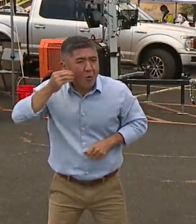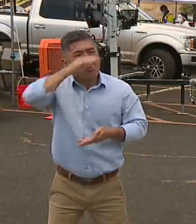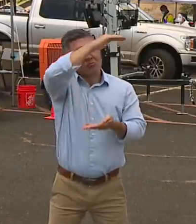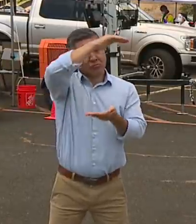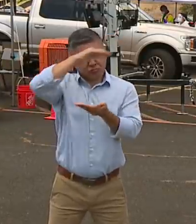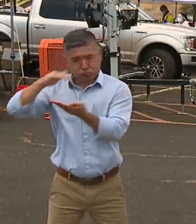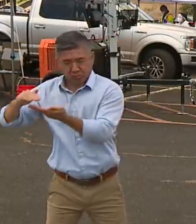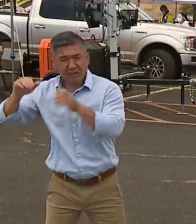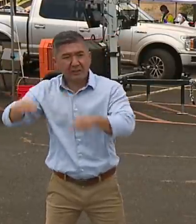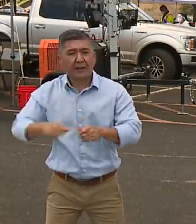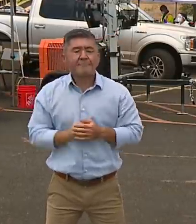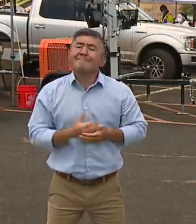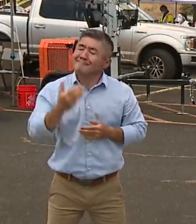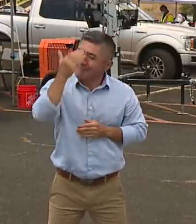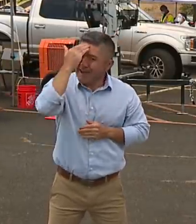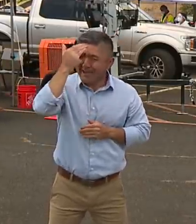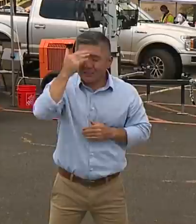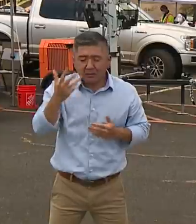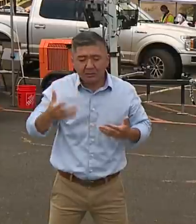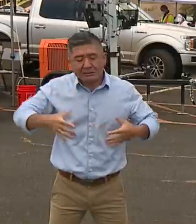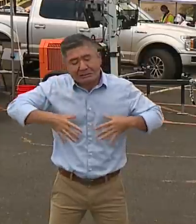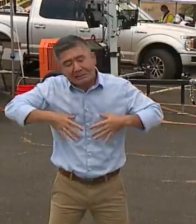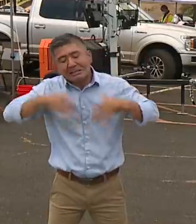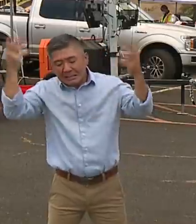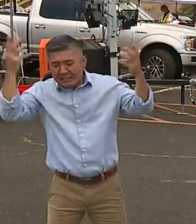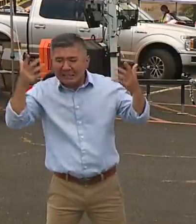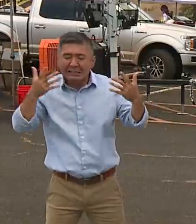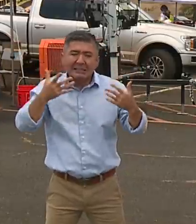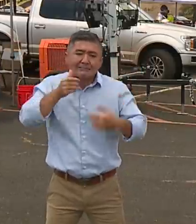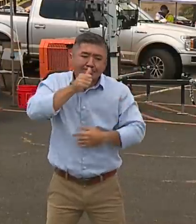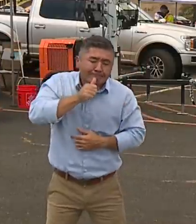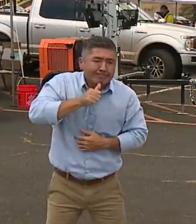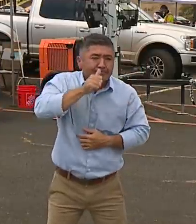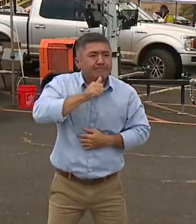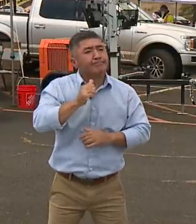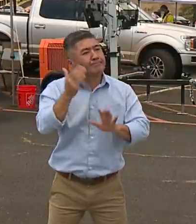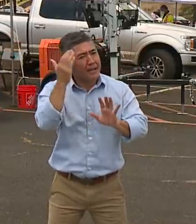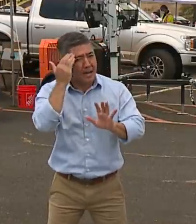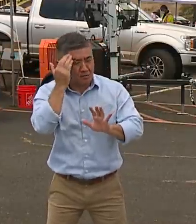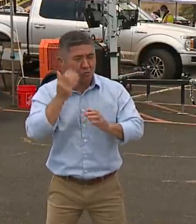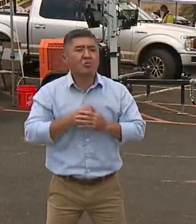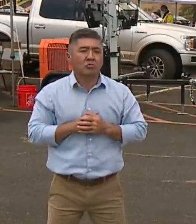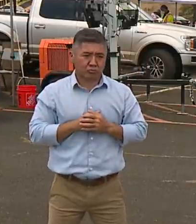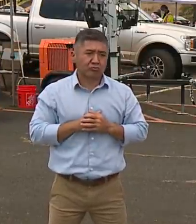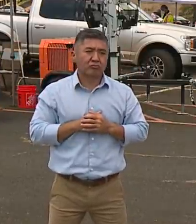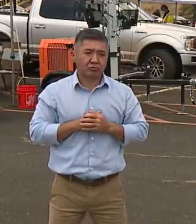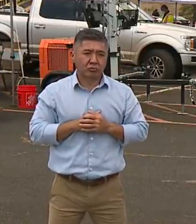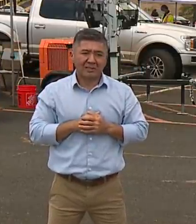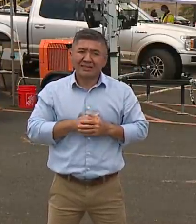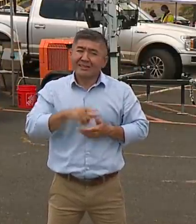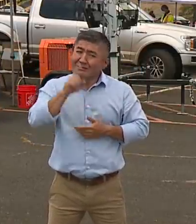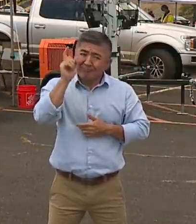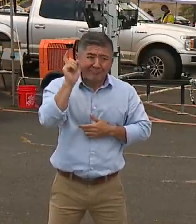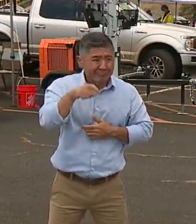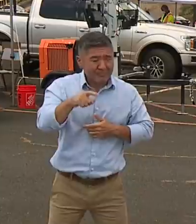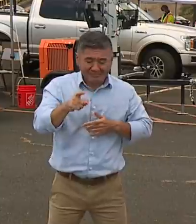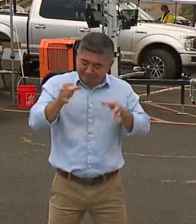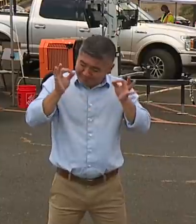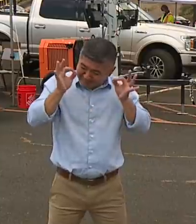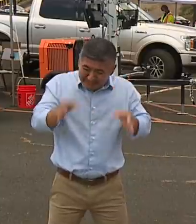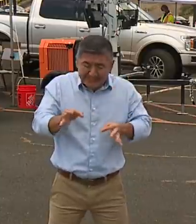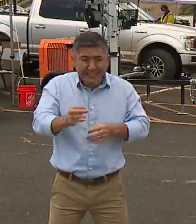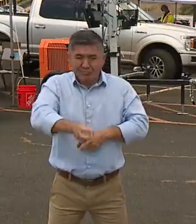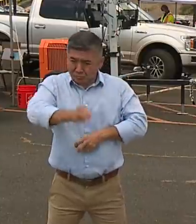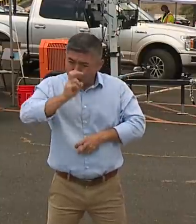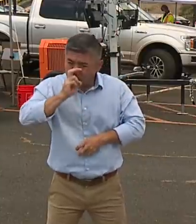suffering that we're causing, unfortunately. And we're drawing some very bright lines of what has to happen and how to enforce.